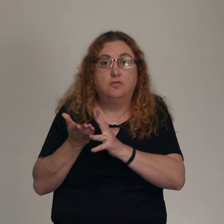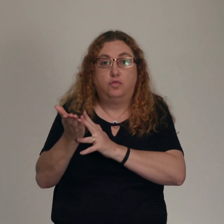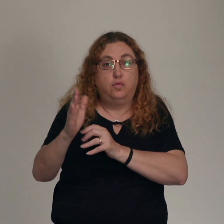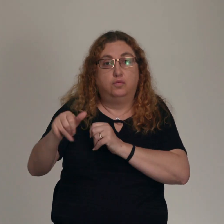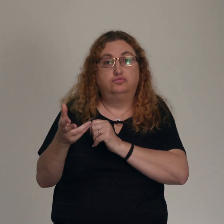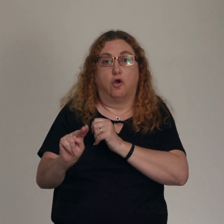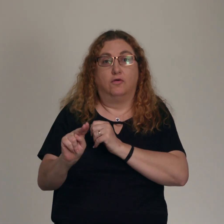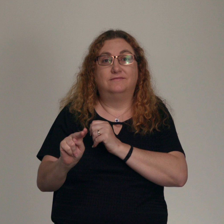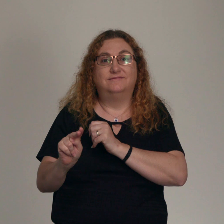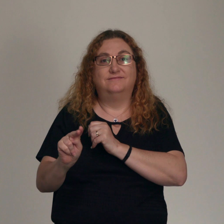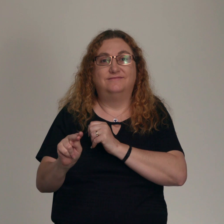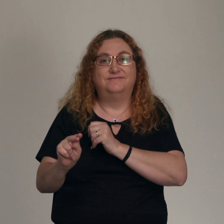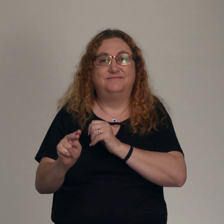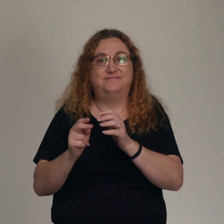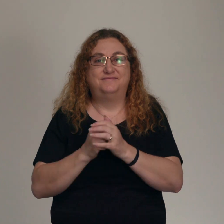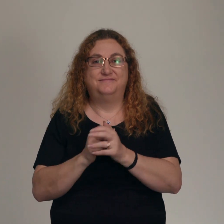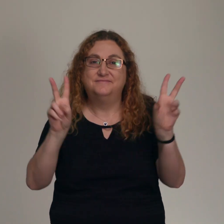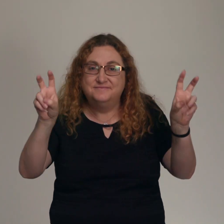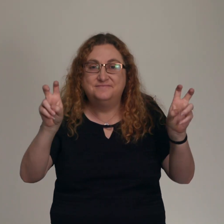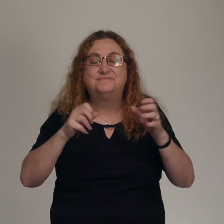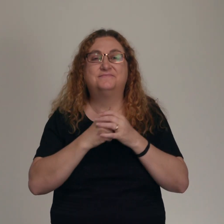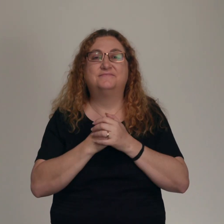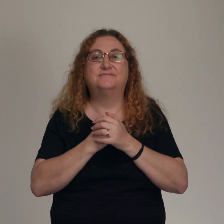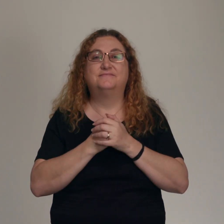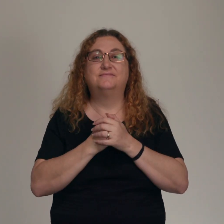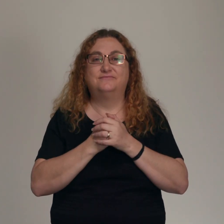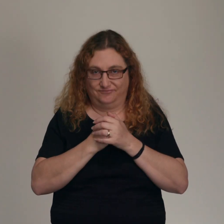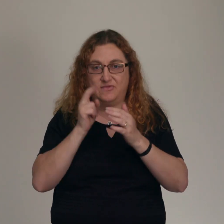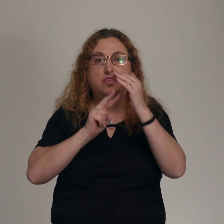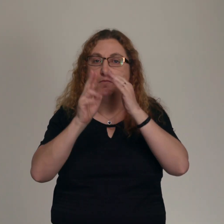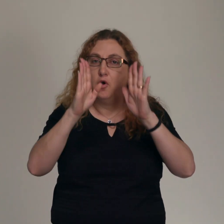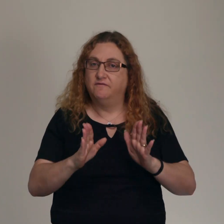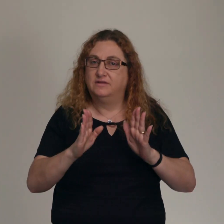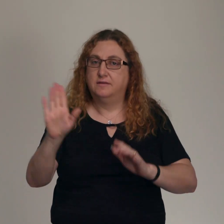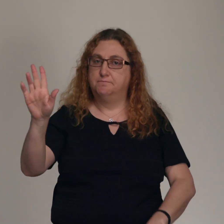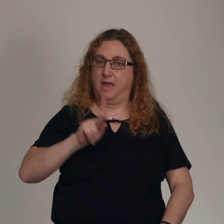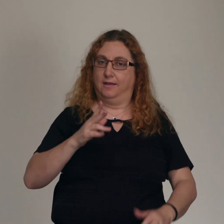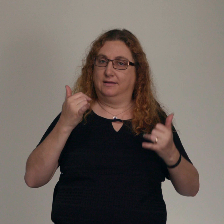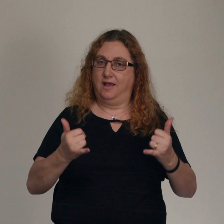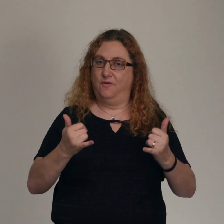reality. Elijah's come back through the ministry of John.